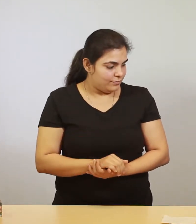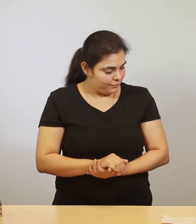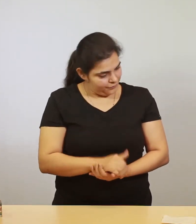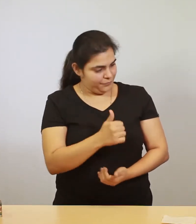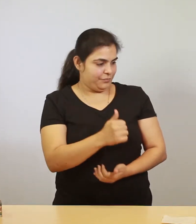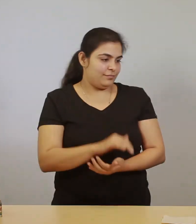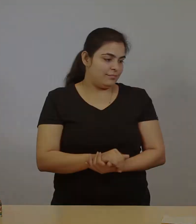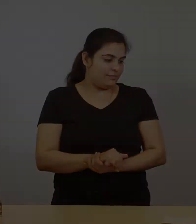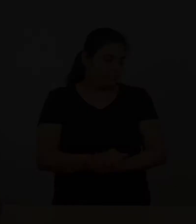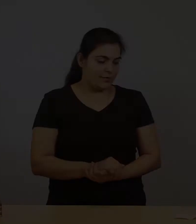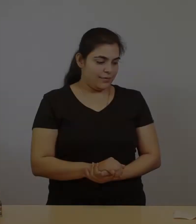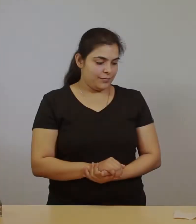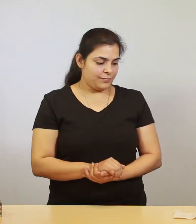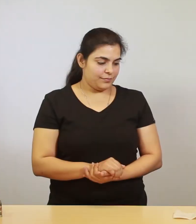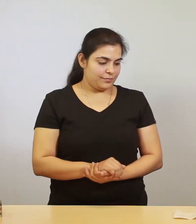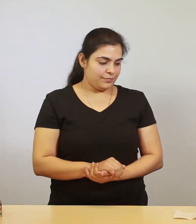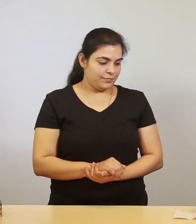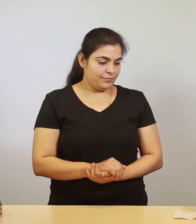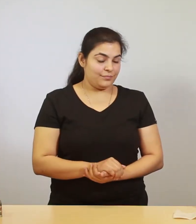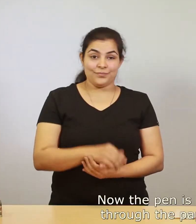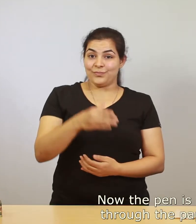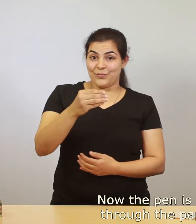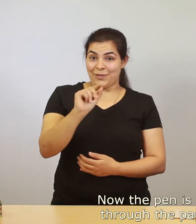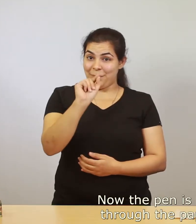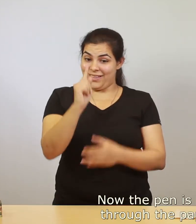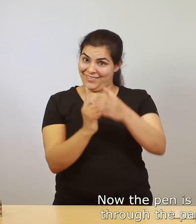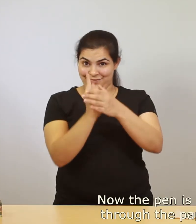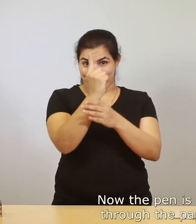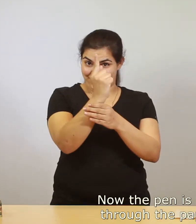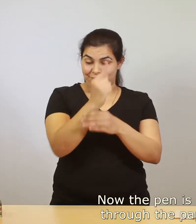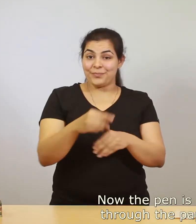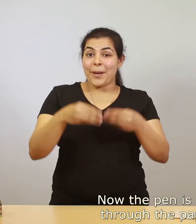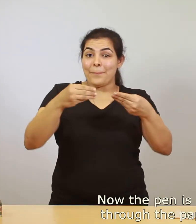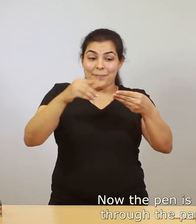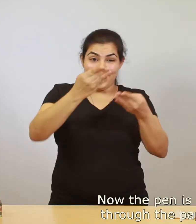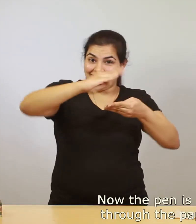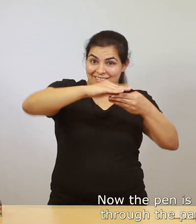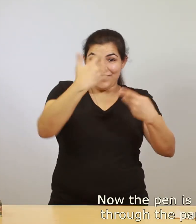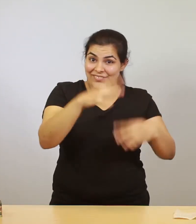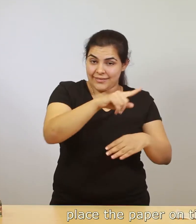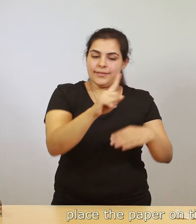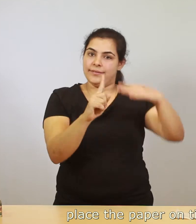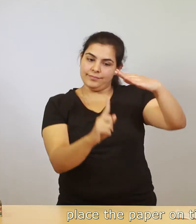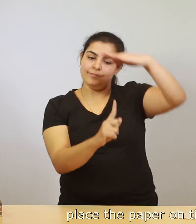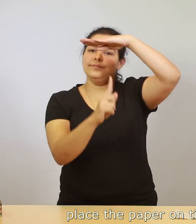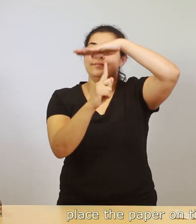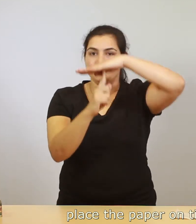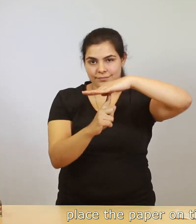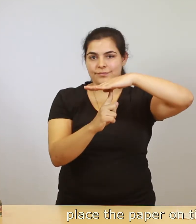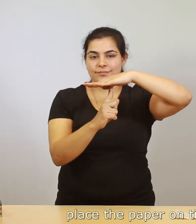hole is made now the pen is inserted through the paper cup yes now place the paper on the tip